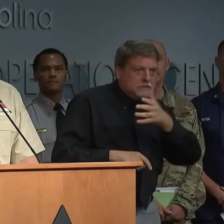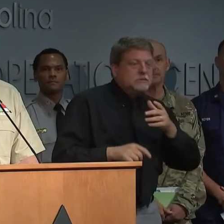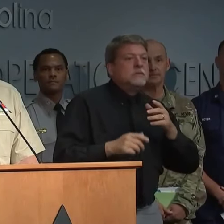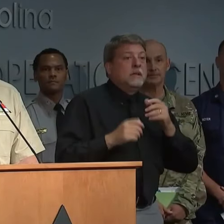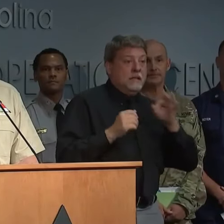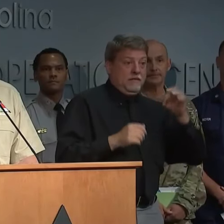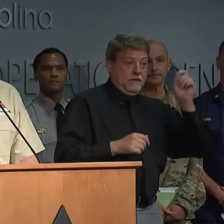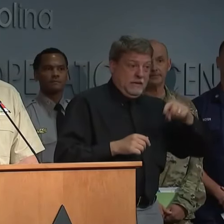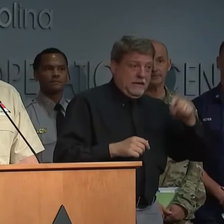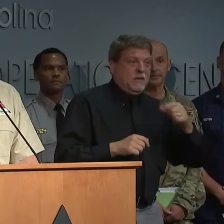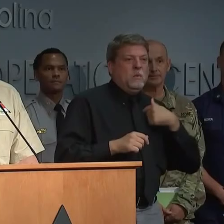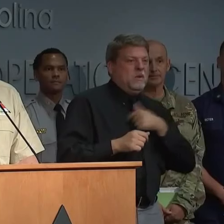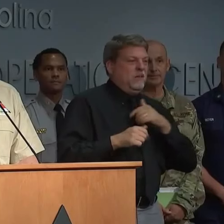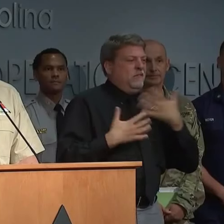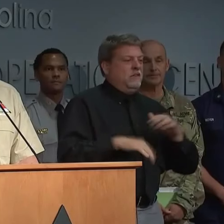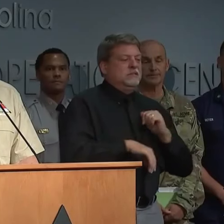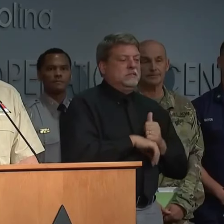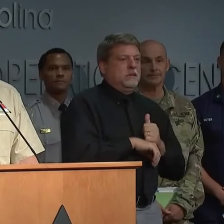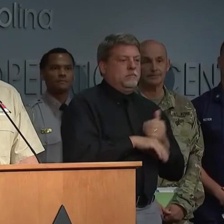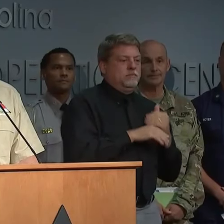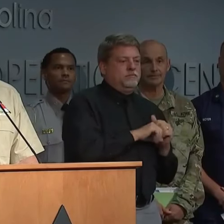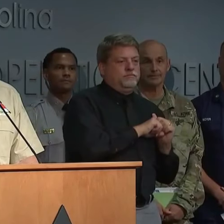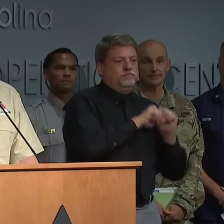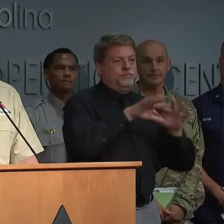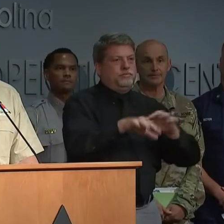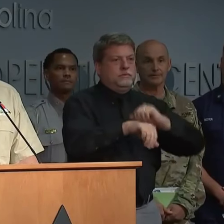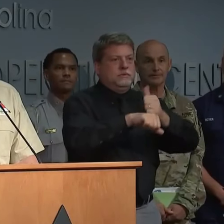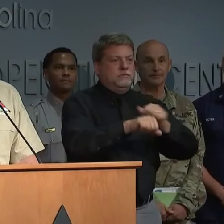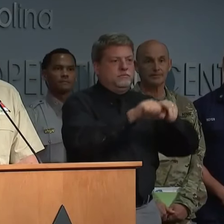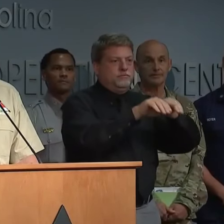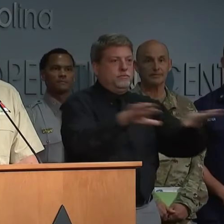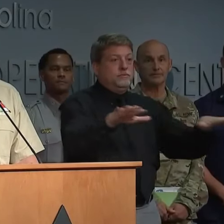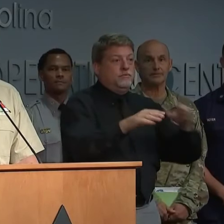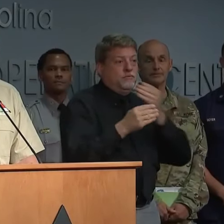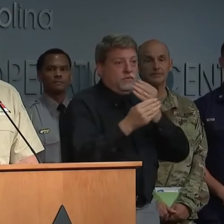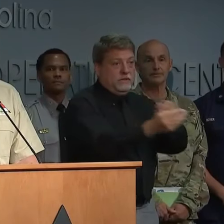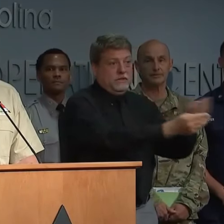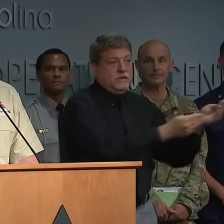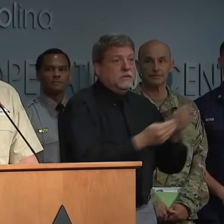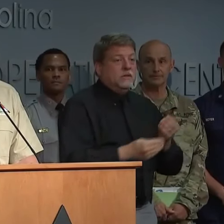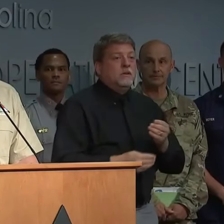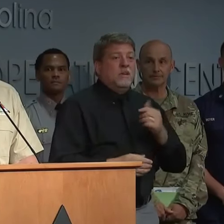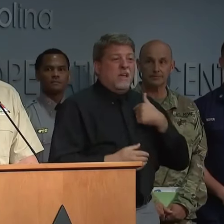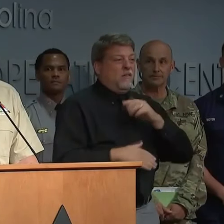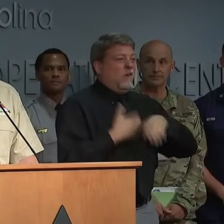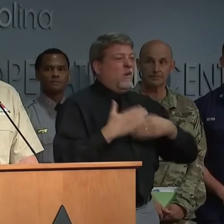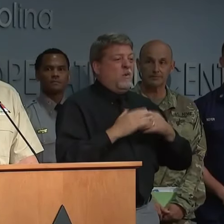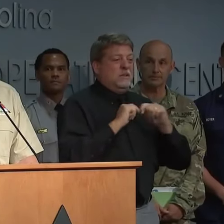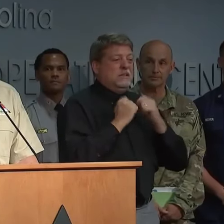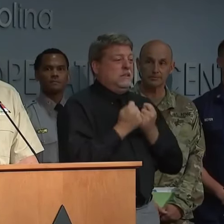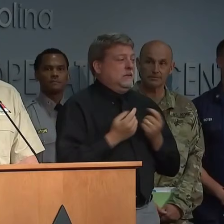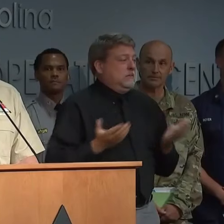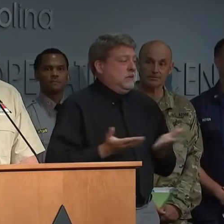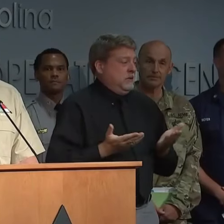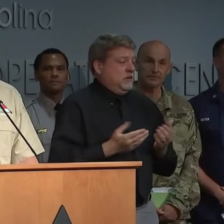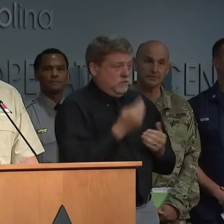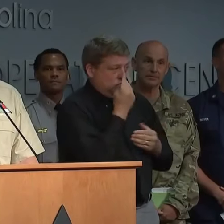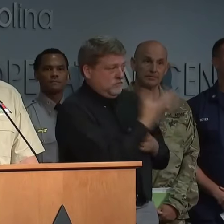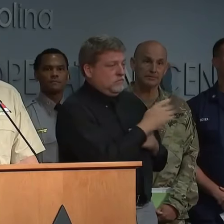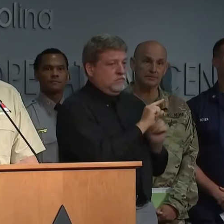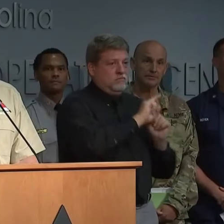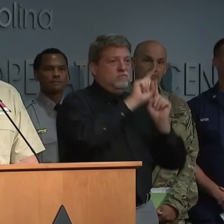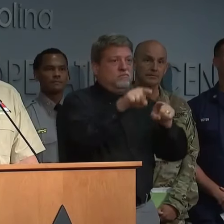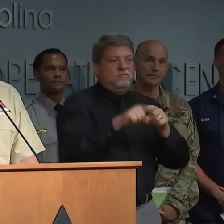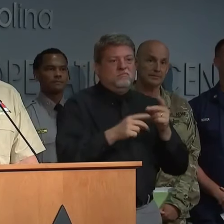prepared to rapidly go in there and set up a mass feeding operation. We've got all of our partners here at this time, and we're ready to execute the